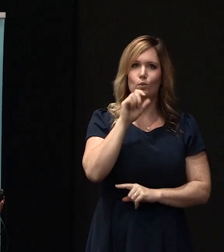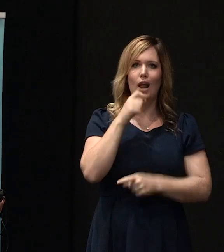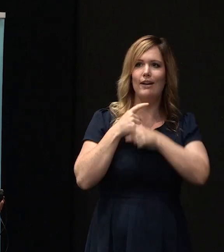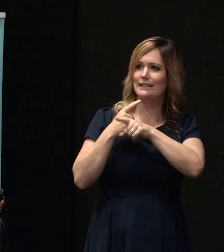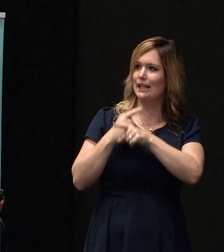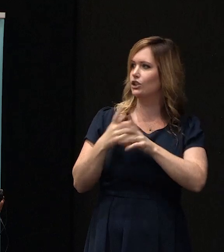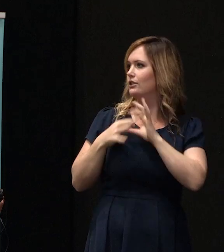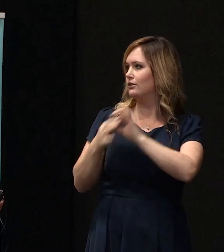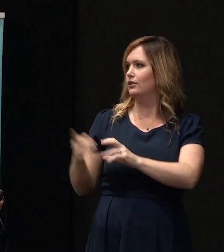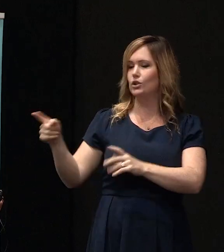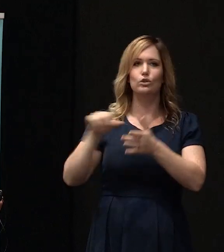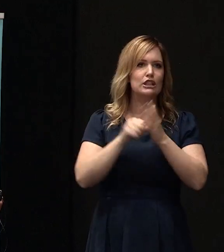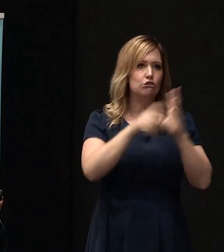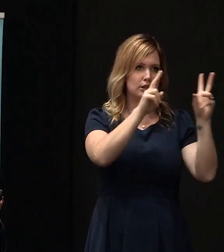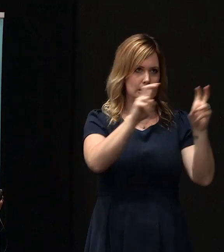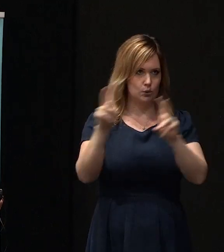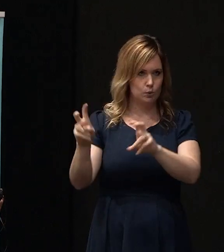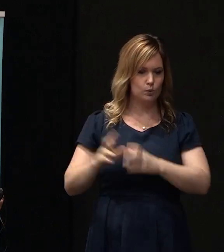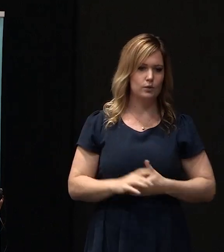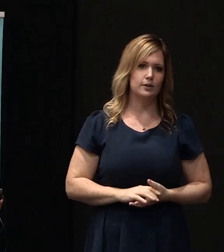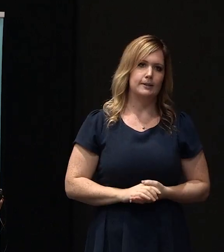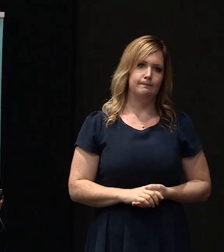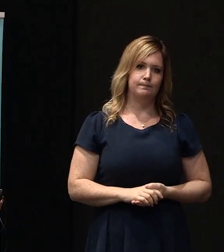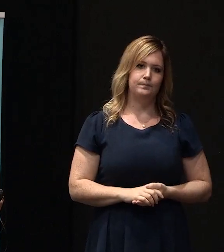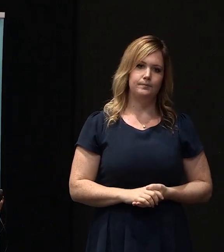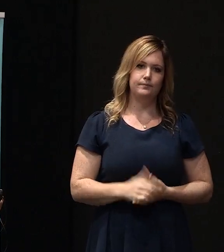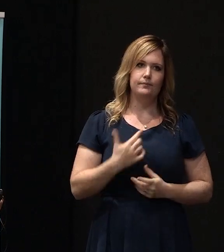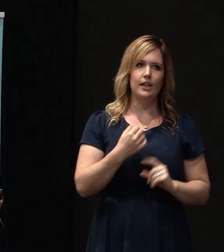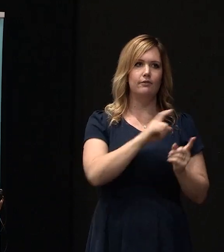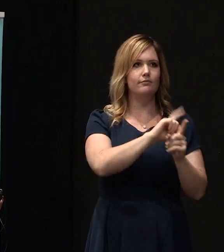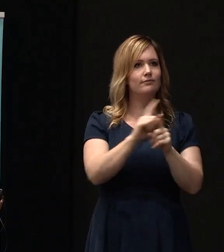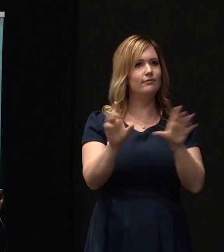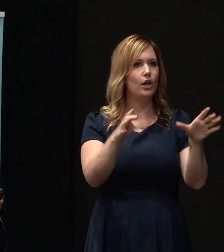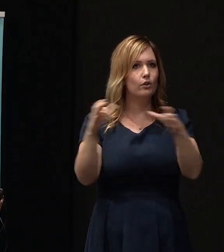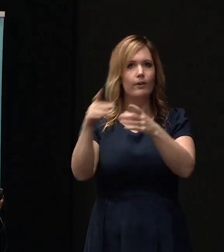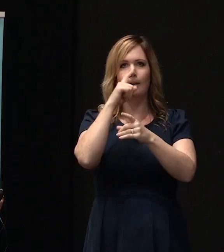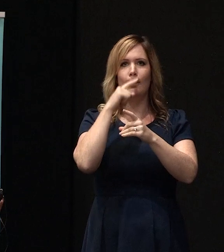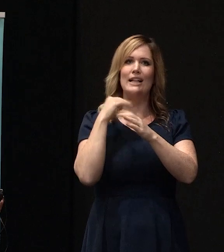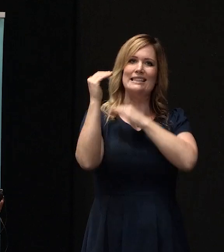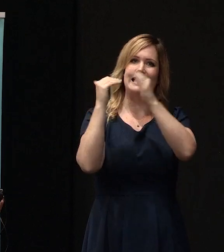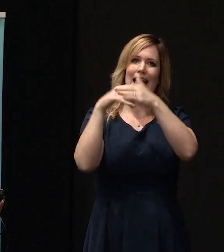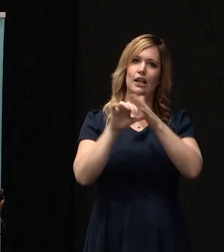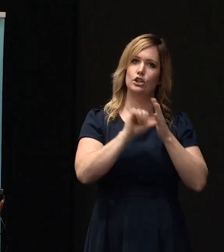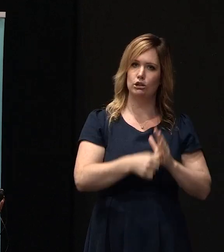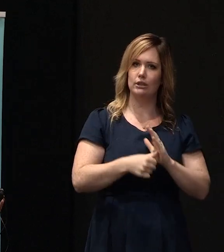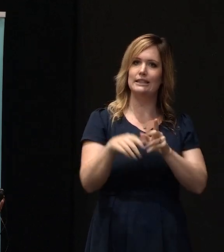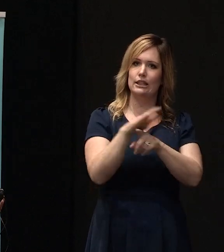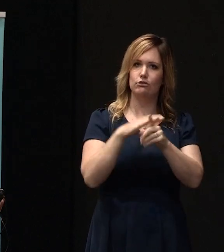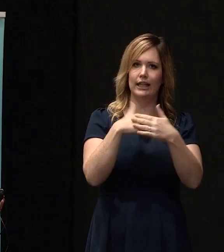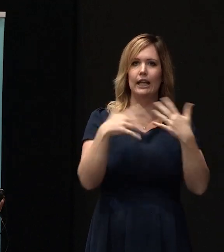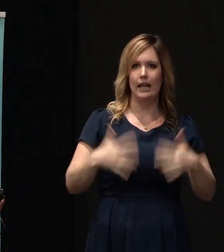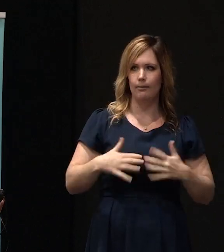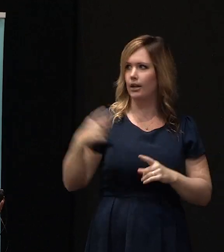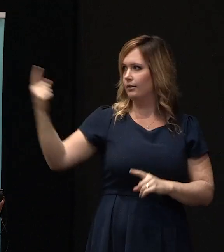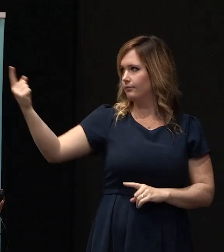around insurance issues, and I've got a bunch of people who are senior in the insurance industry in Canterbury who are here to